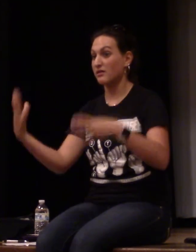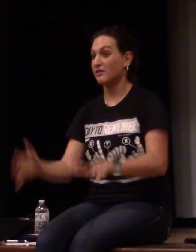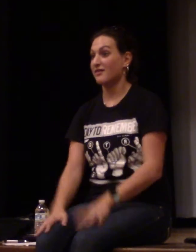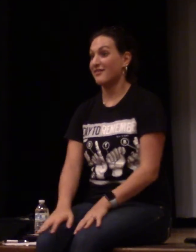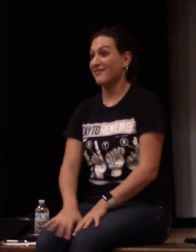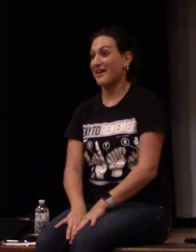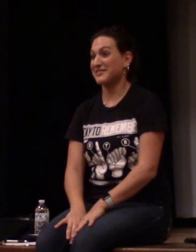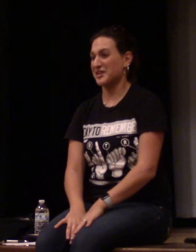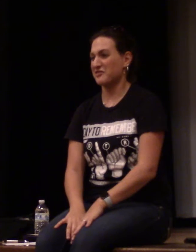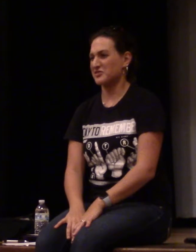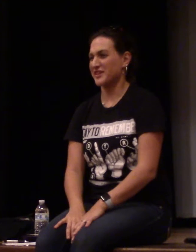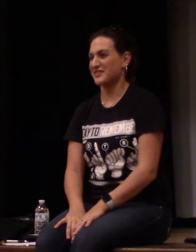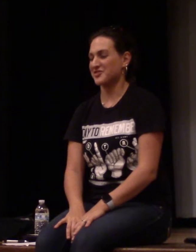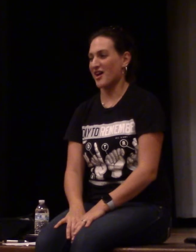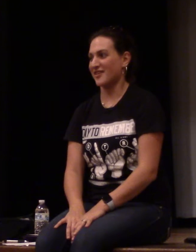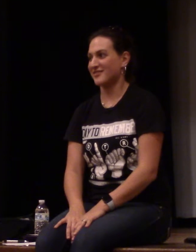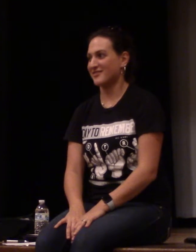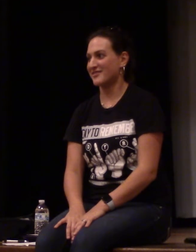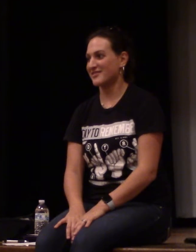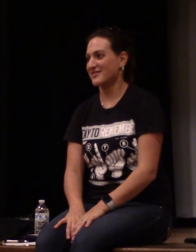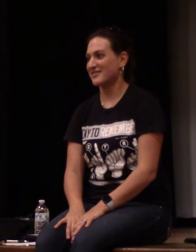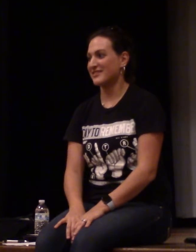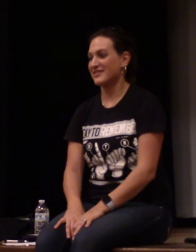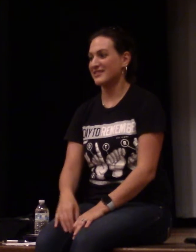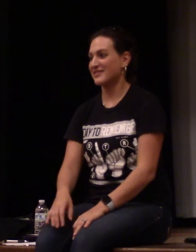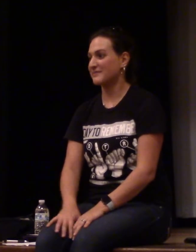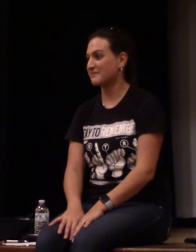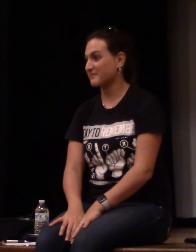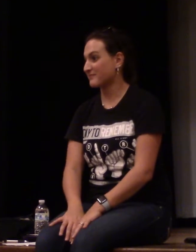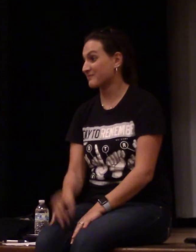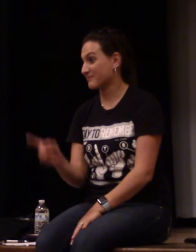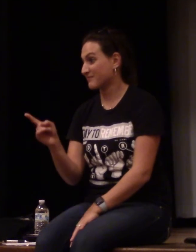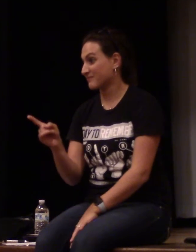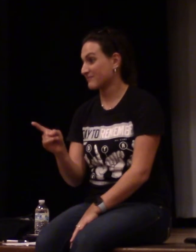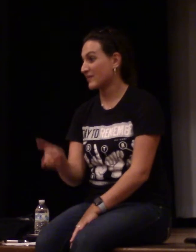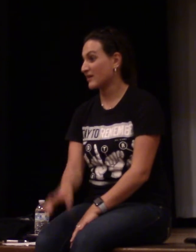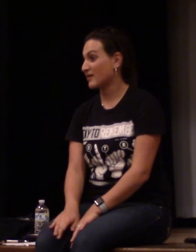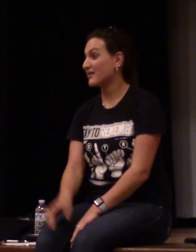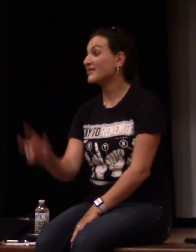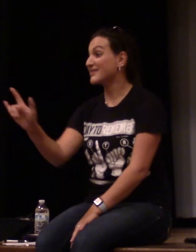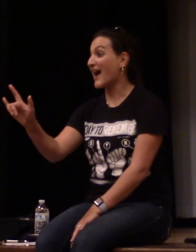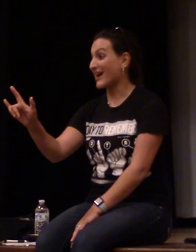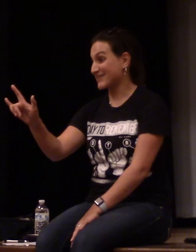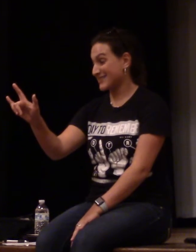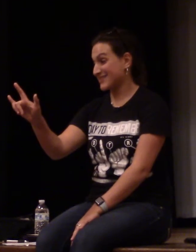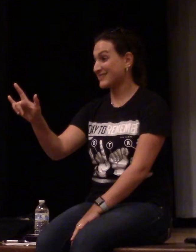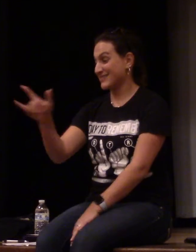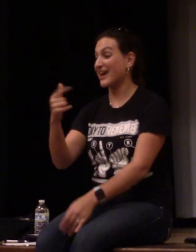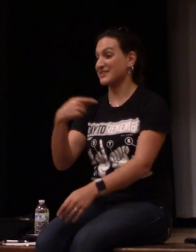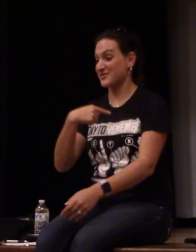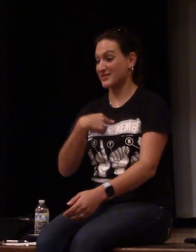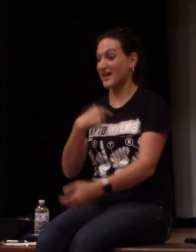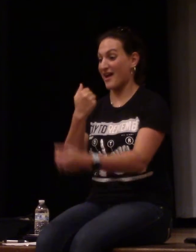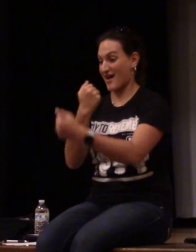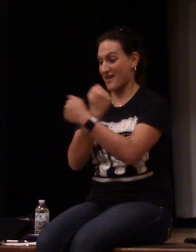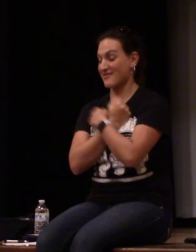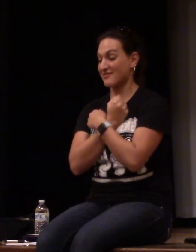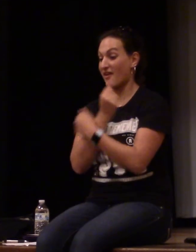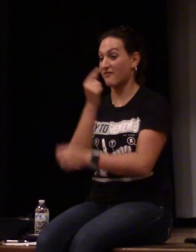I'll tell you if they're signs or not. For another I love you sign, do you do it like this? Yes. Yes. So can say I love